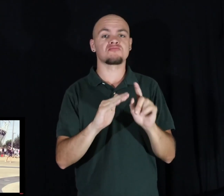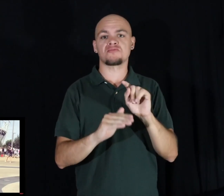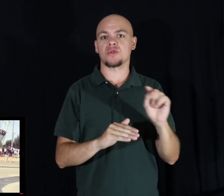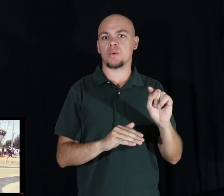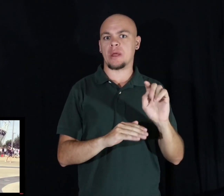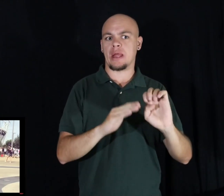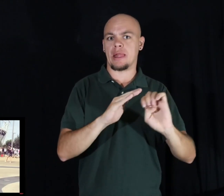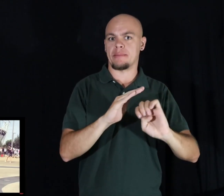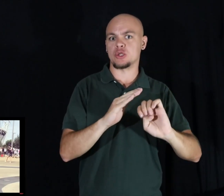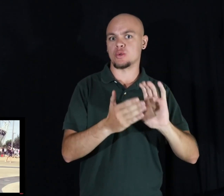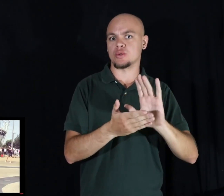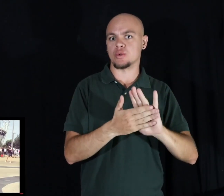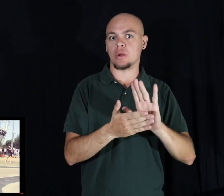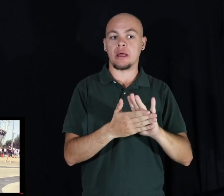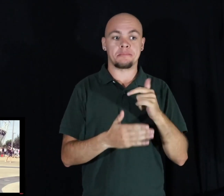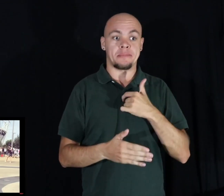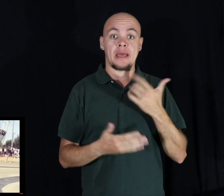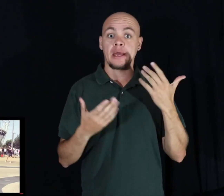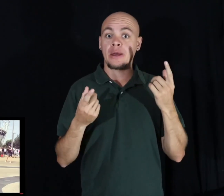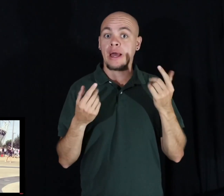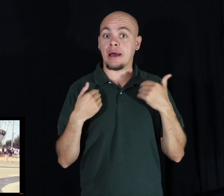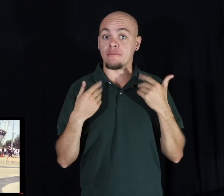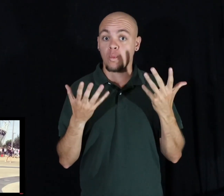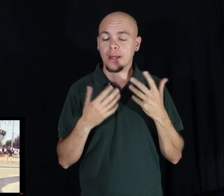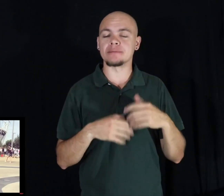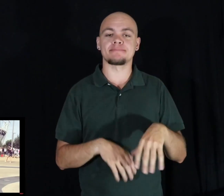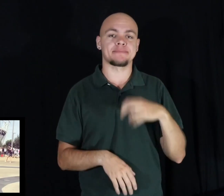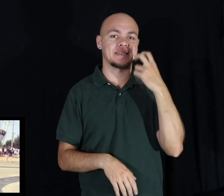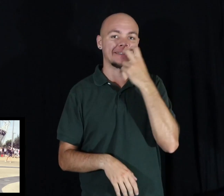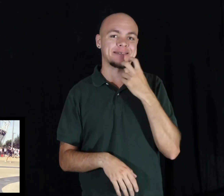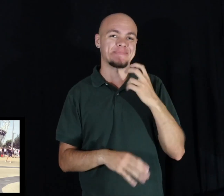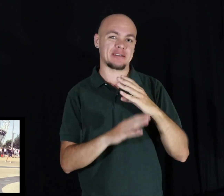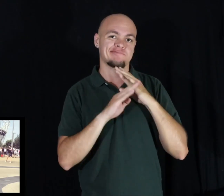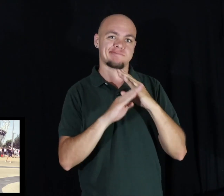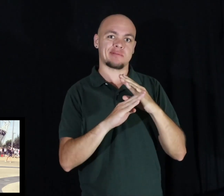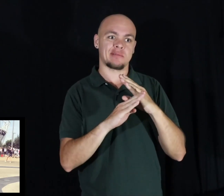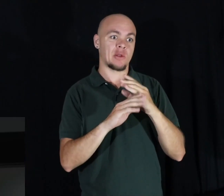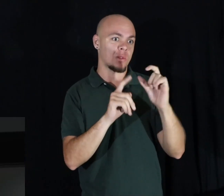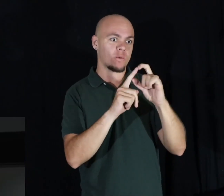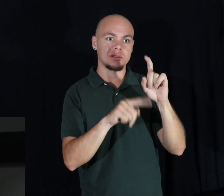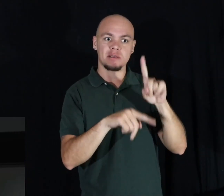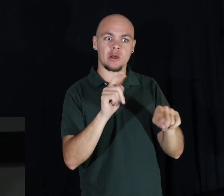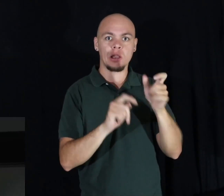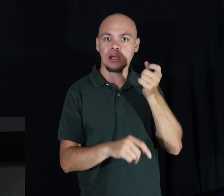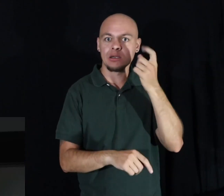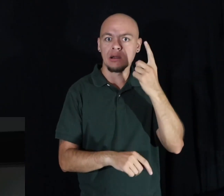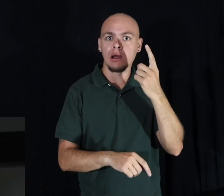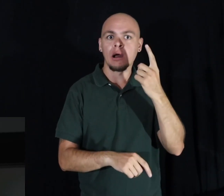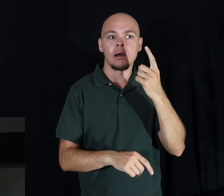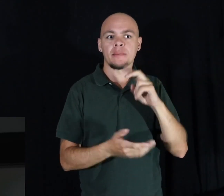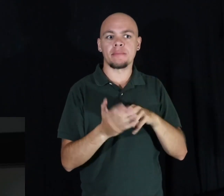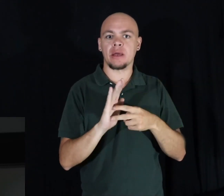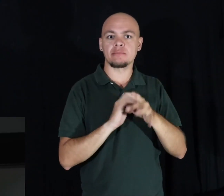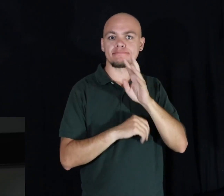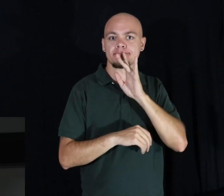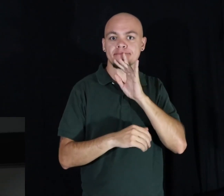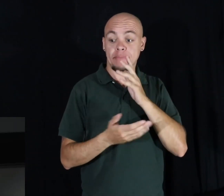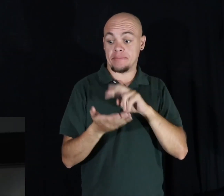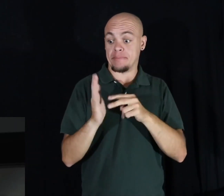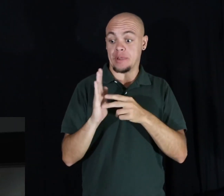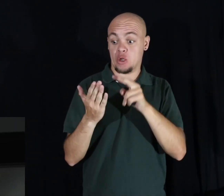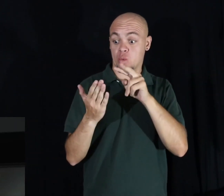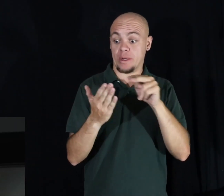Because I couldn't pronounce the words, I couldn't understand them. Therefore, my reading speed suffered, and before I knew it,